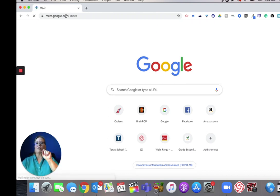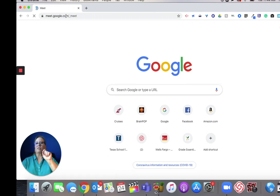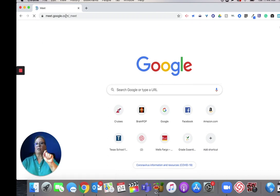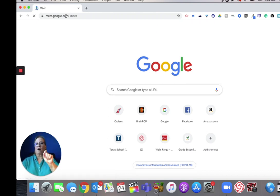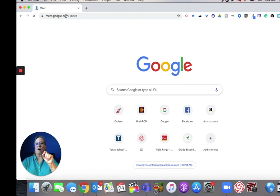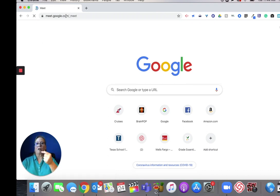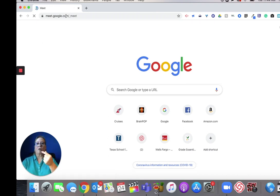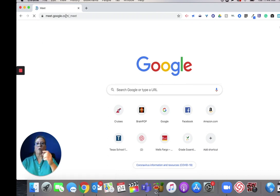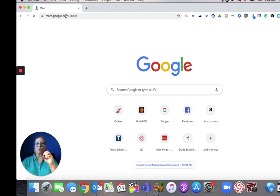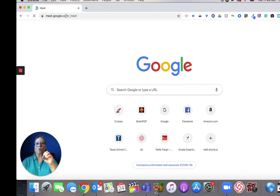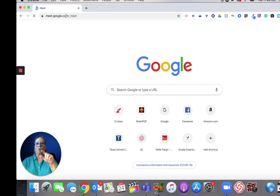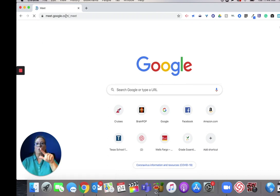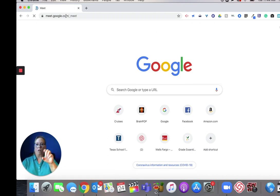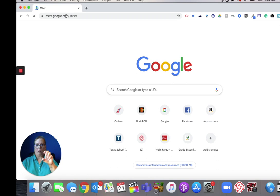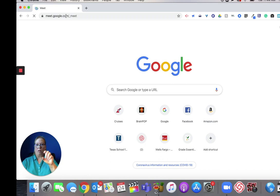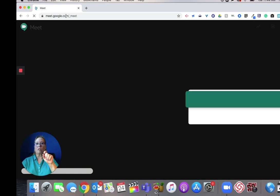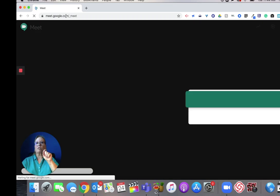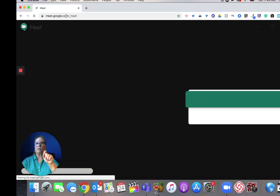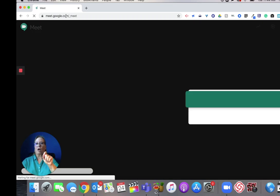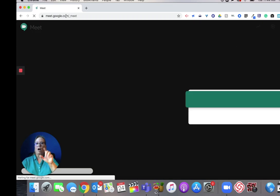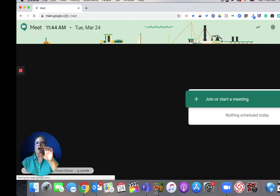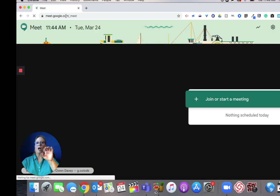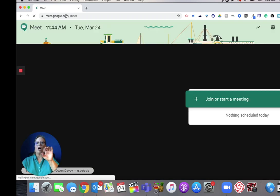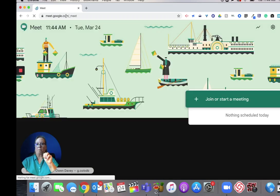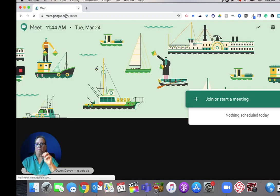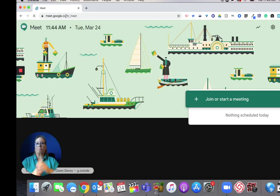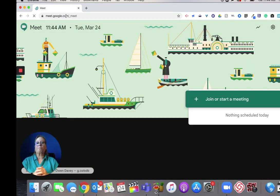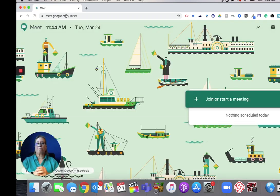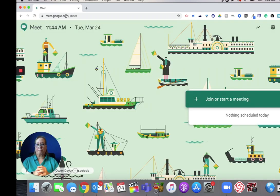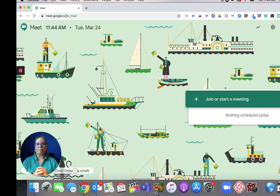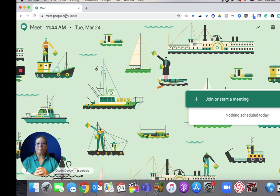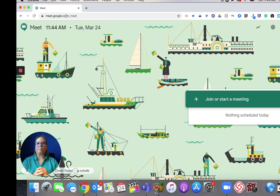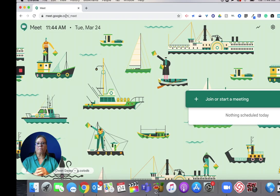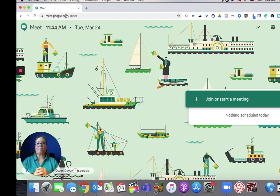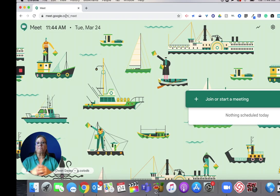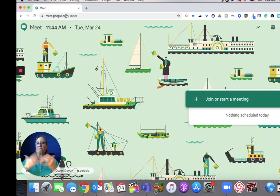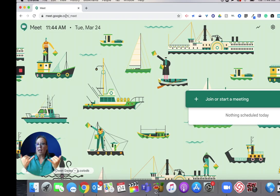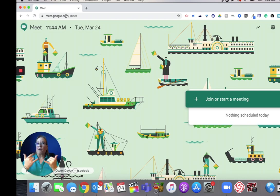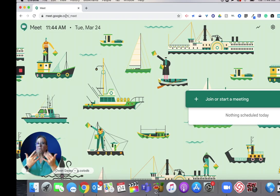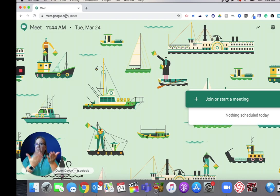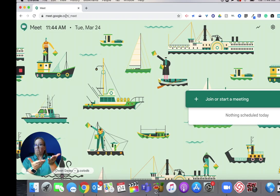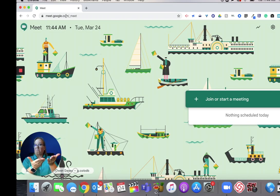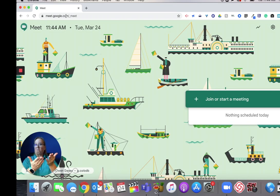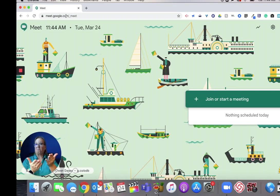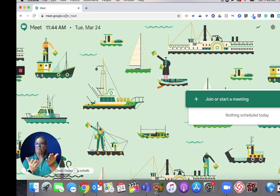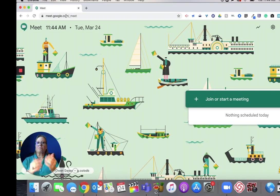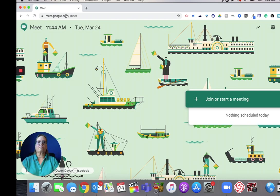So meet.google.com and here the page is loaded.